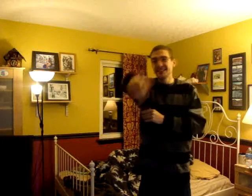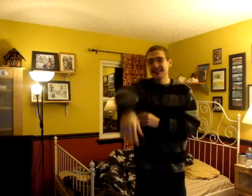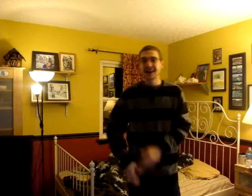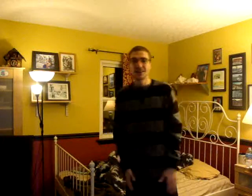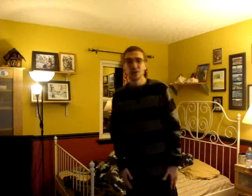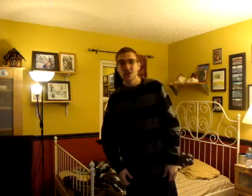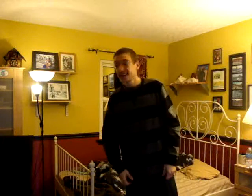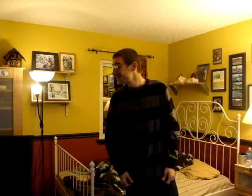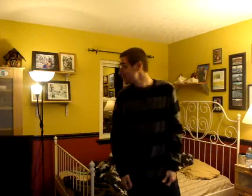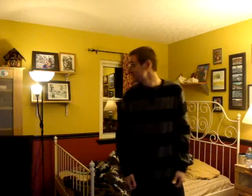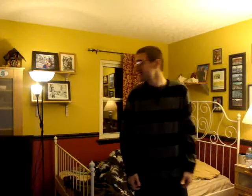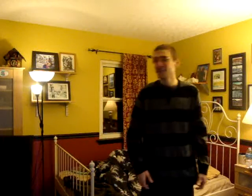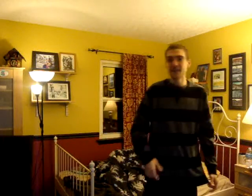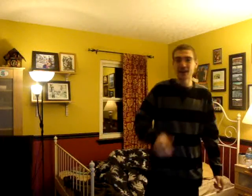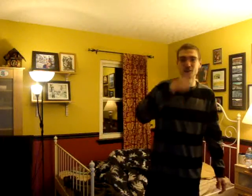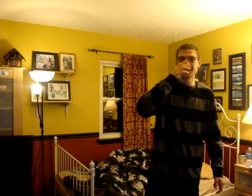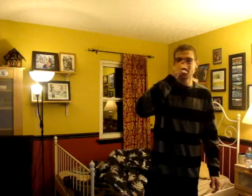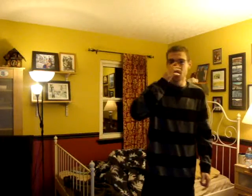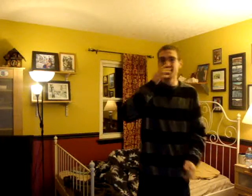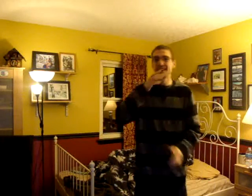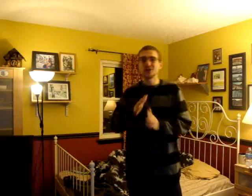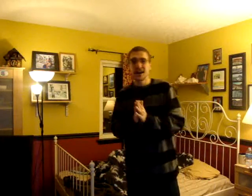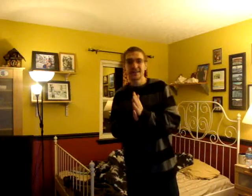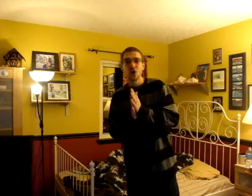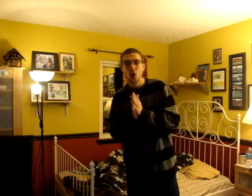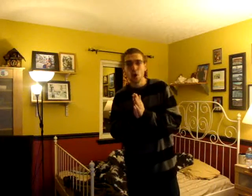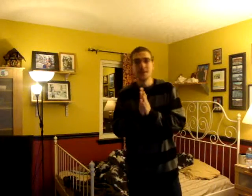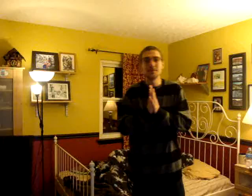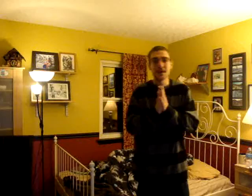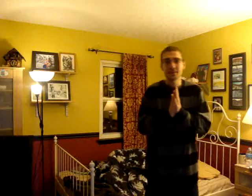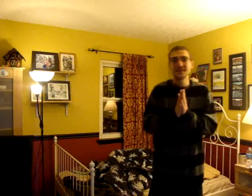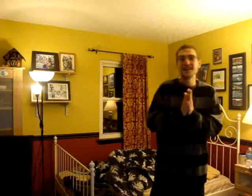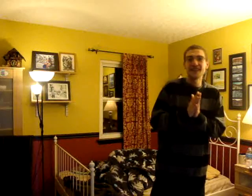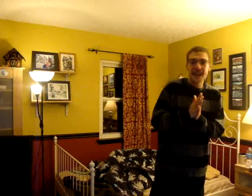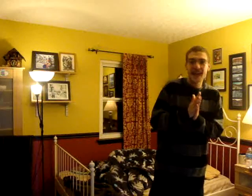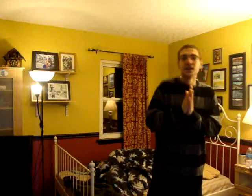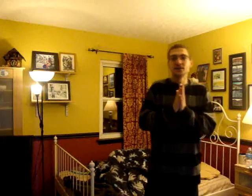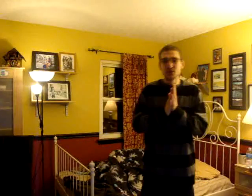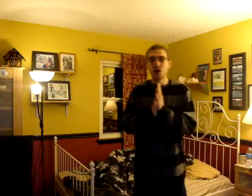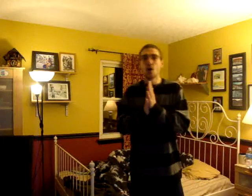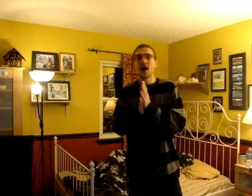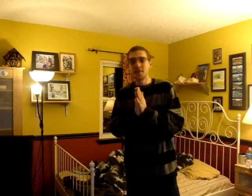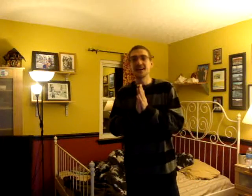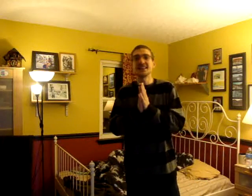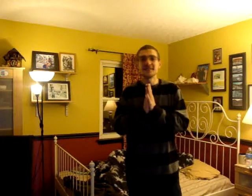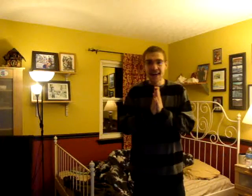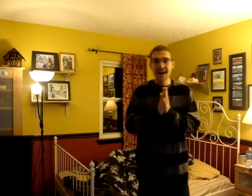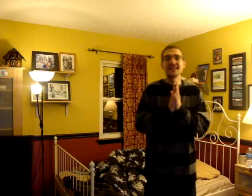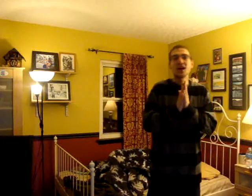And yeah, I know that shippin' tight fail, cause you know they tried to hold me back, but never that. Cause you know I'm a clever cat, and I